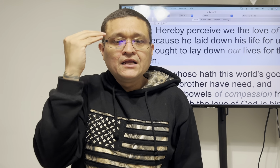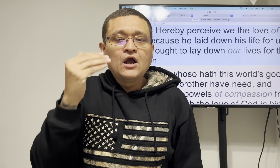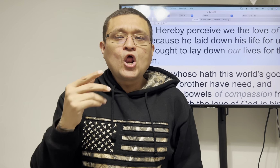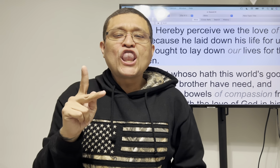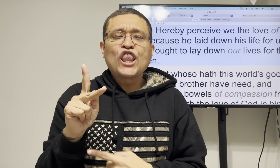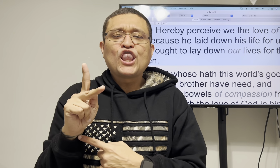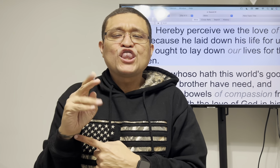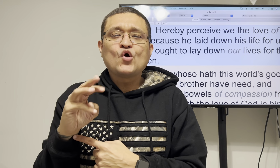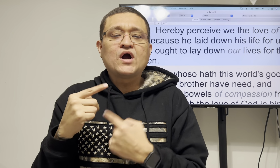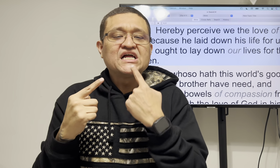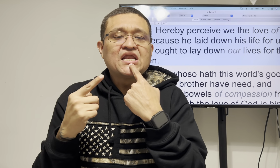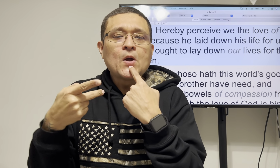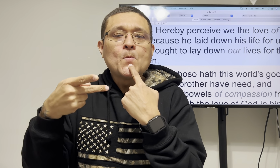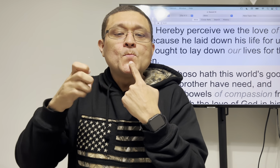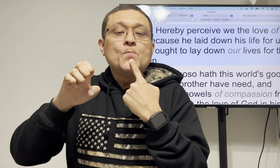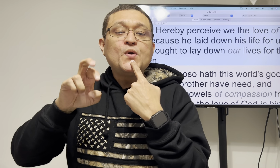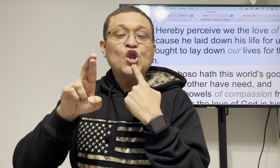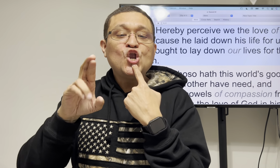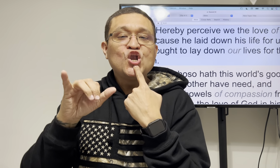perceive meaning to know